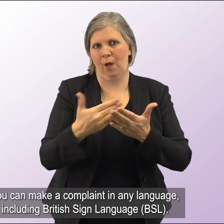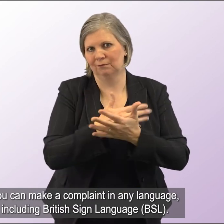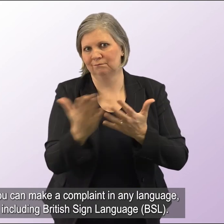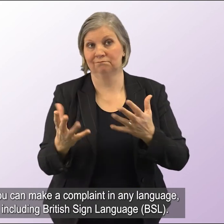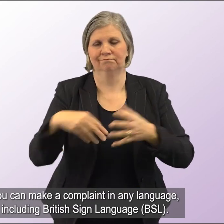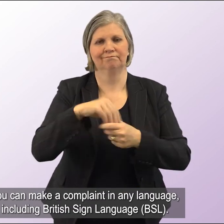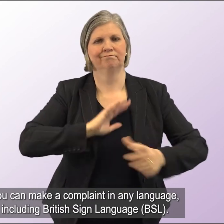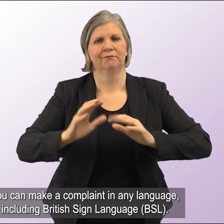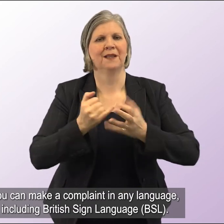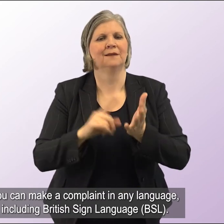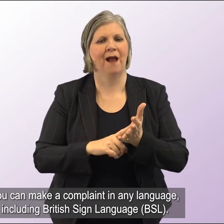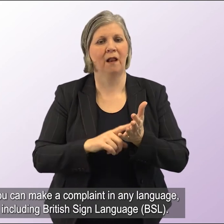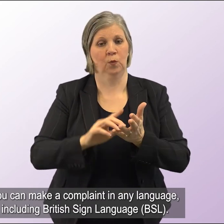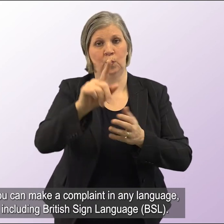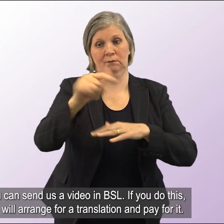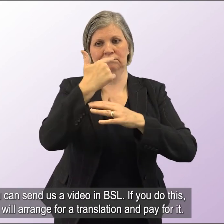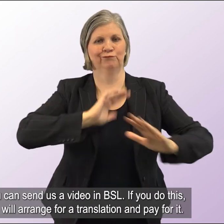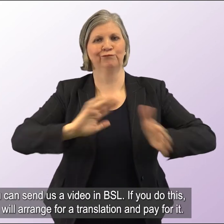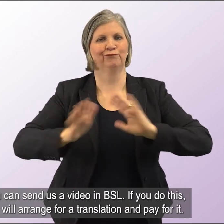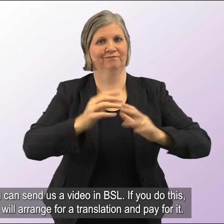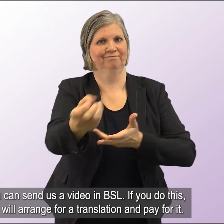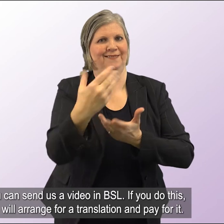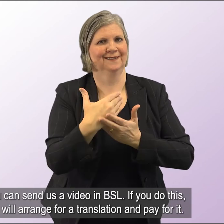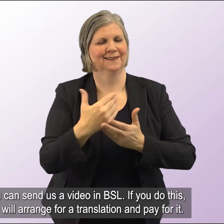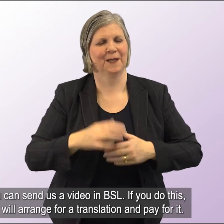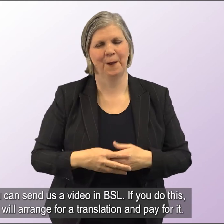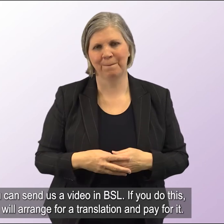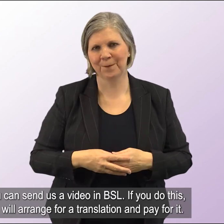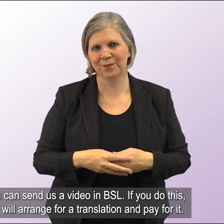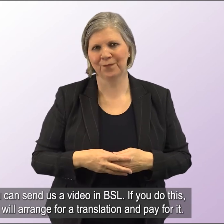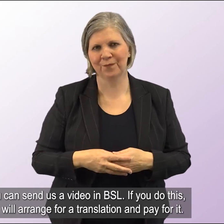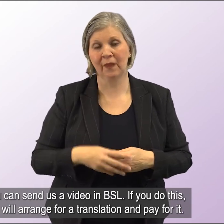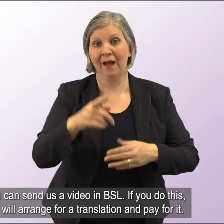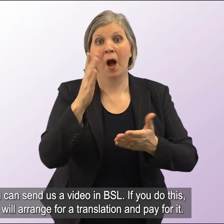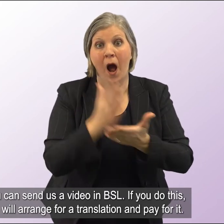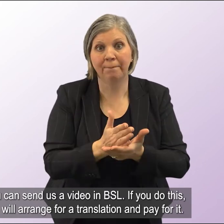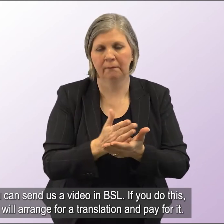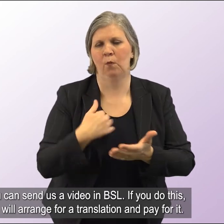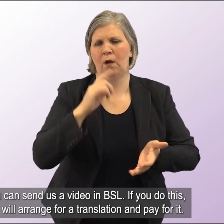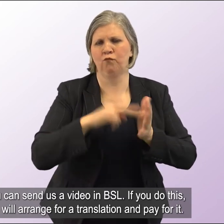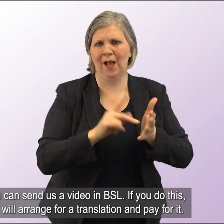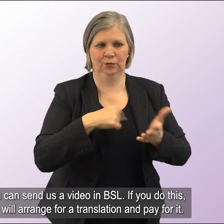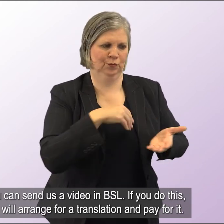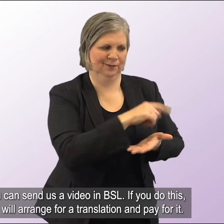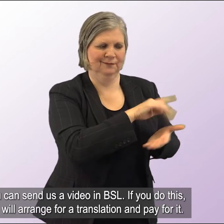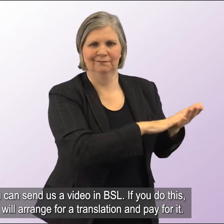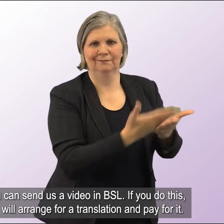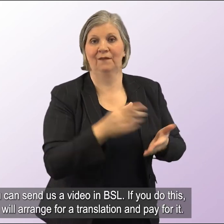British Sign Language . You can send us a video in BSL. If you do this, we will arrange for a translation and